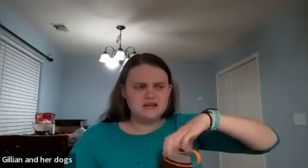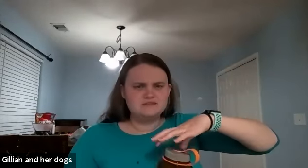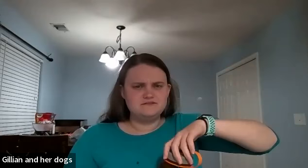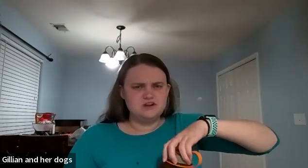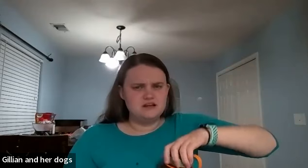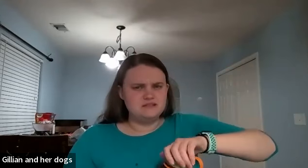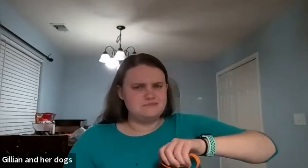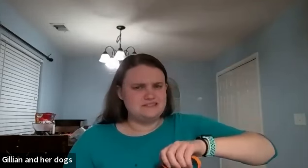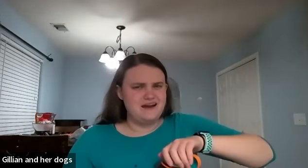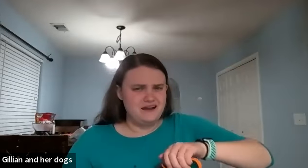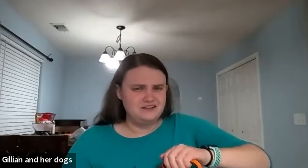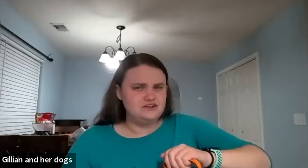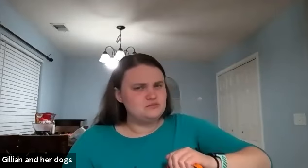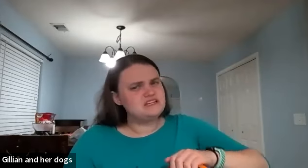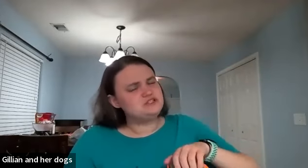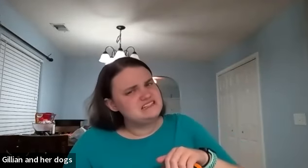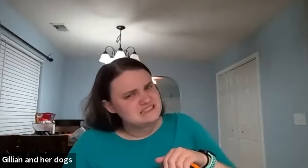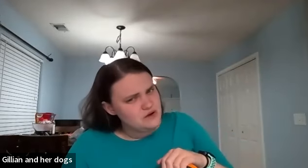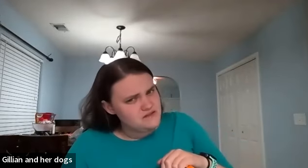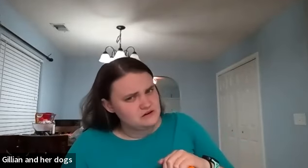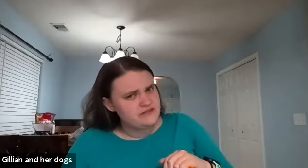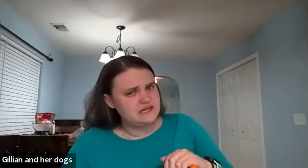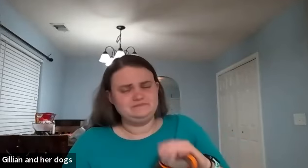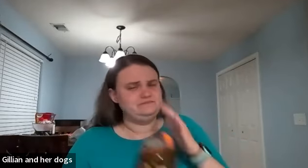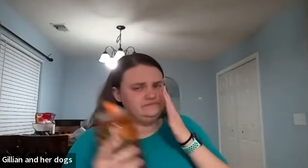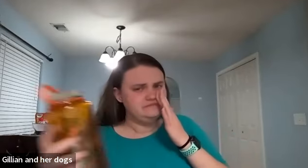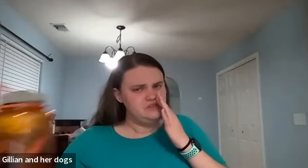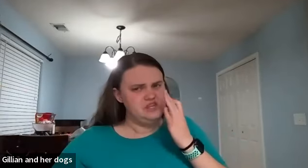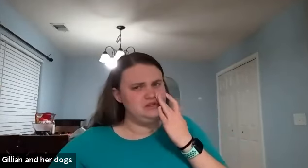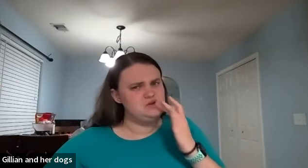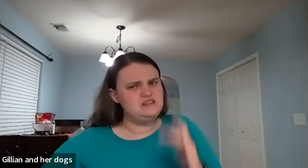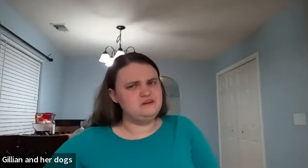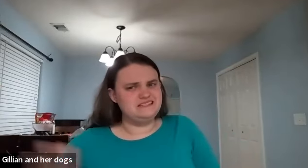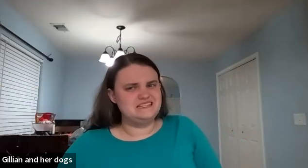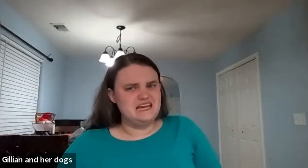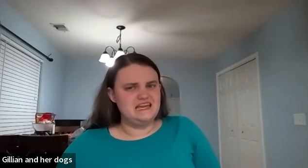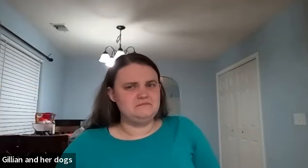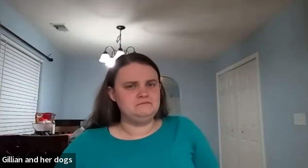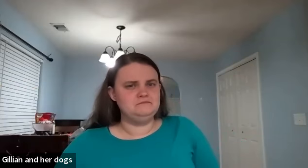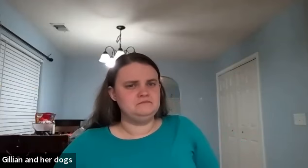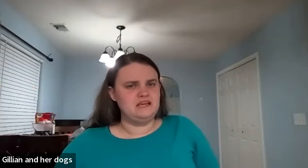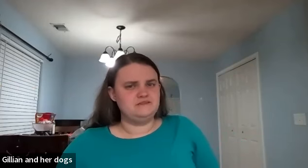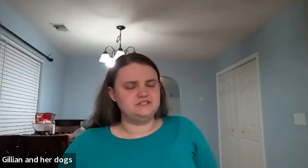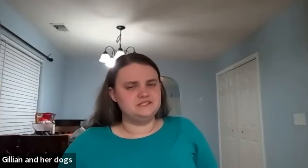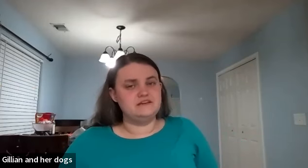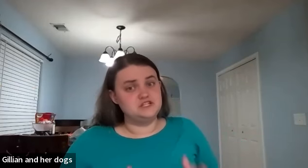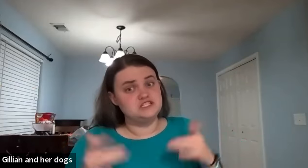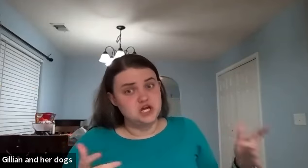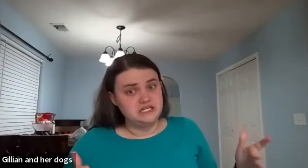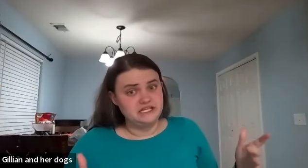times if you're talking about someone's height you know we'll say well she's a small little thing you really wouldn't say if she's if she's chunky